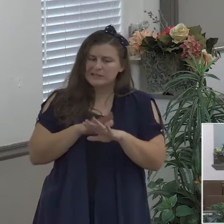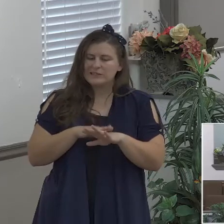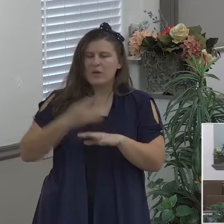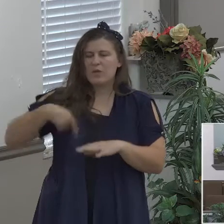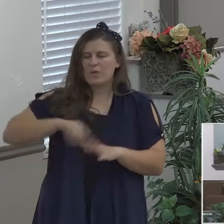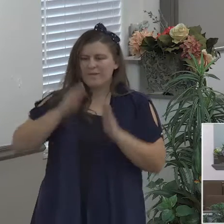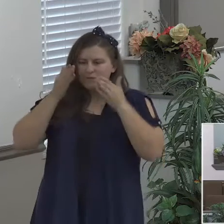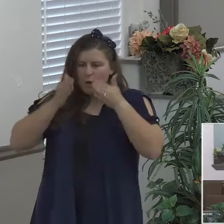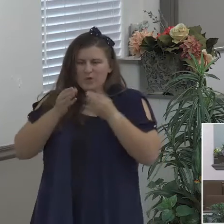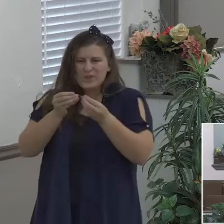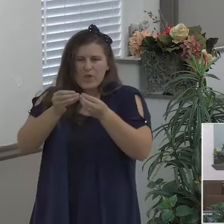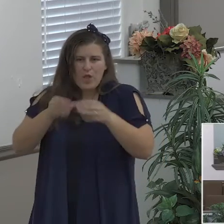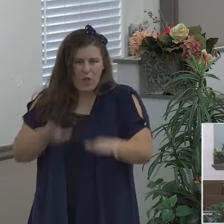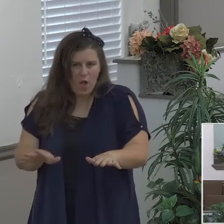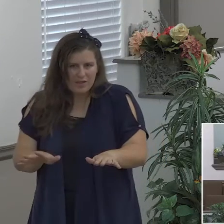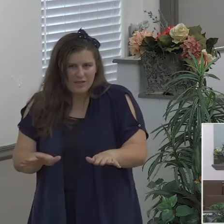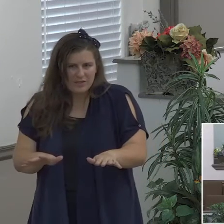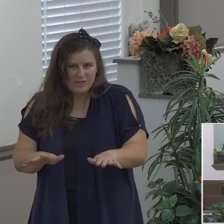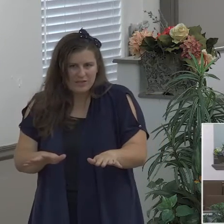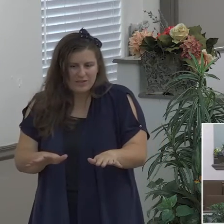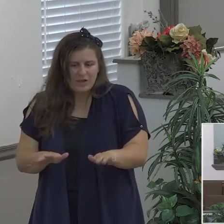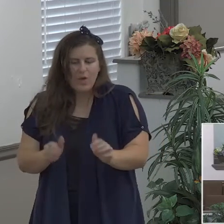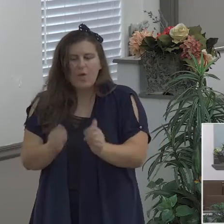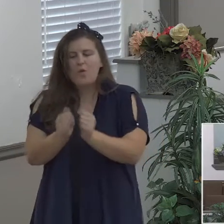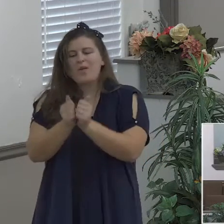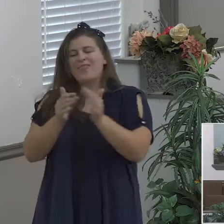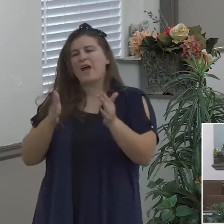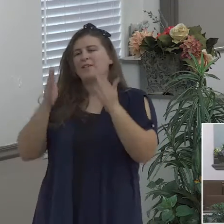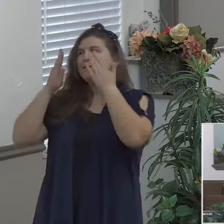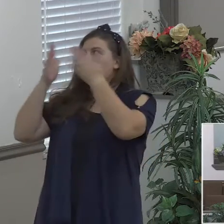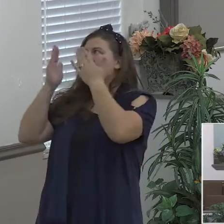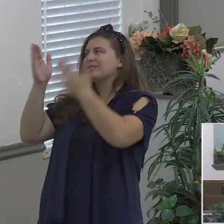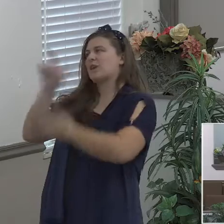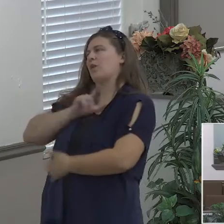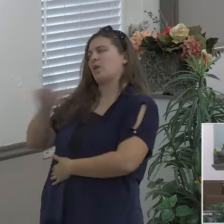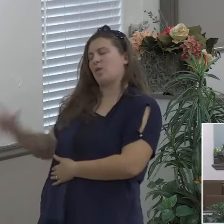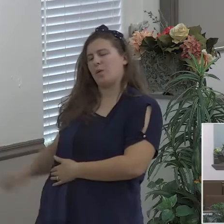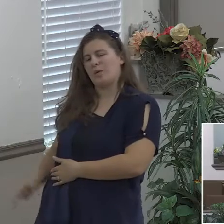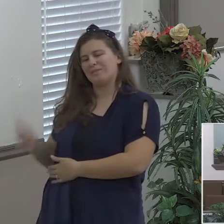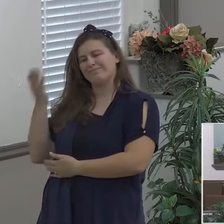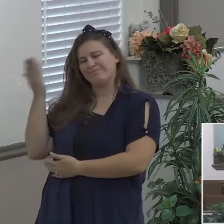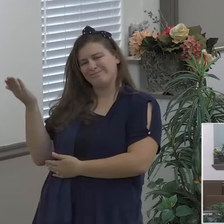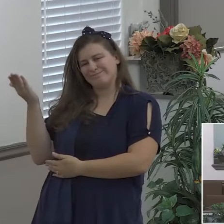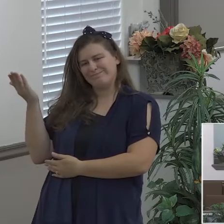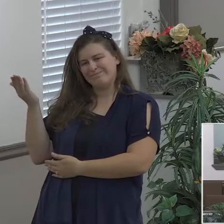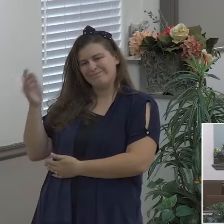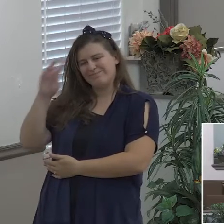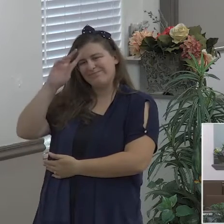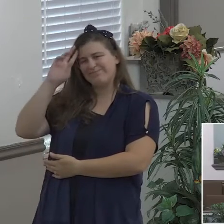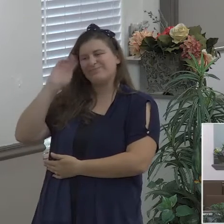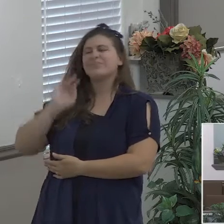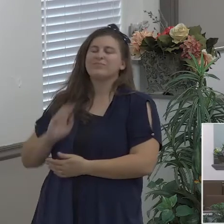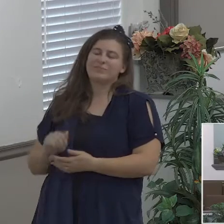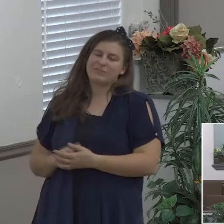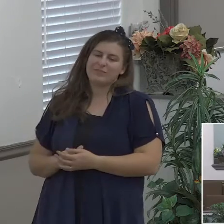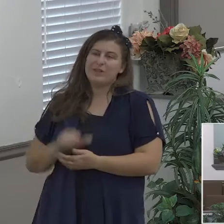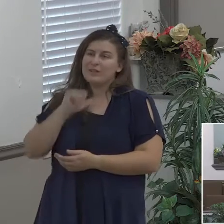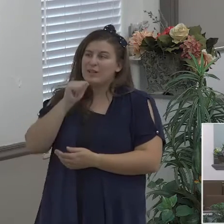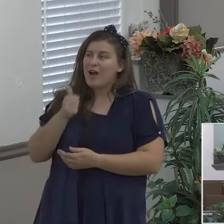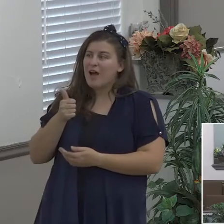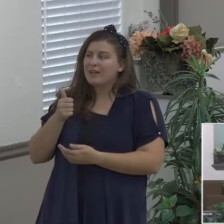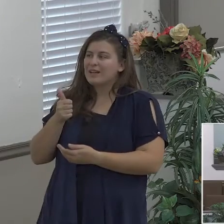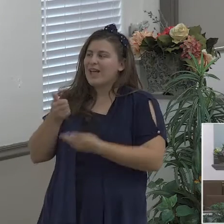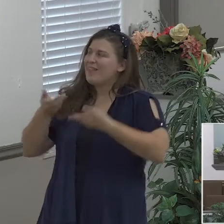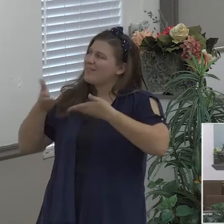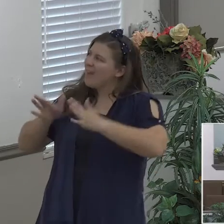focused focused on the Lord instead of allowing our our our minds to be stayed on the Lord what does that